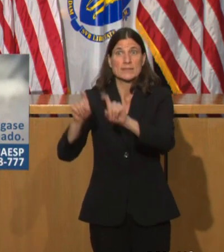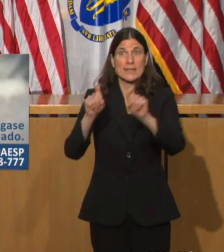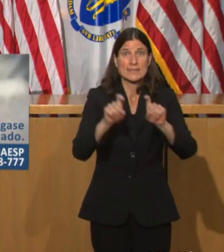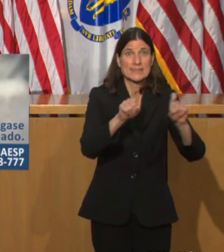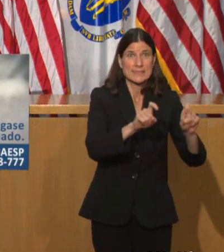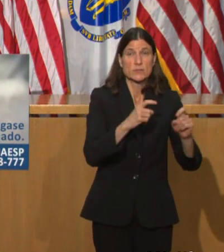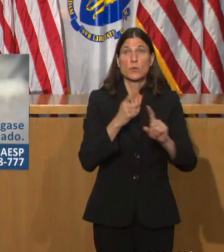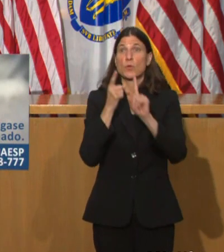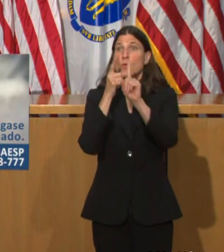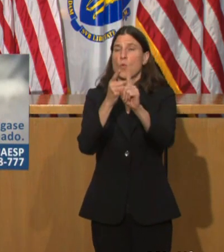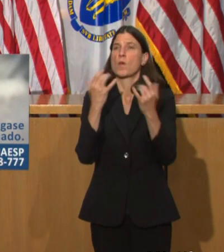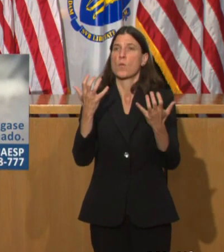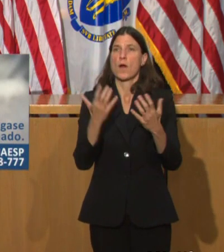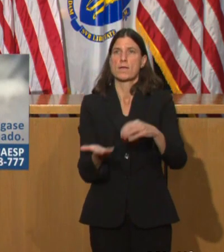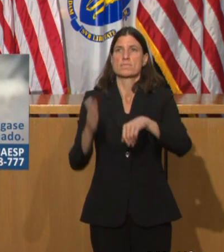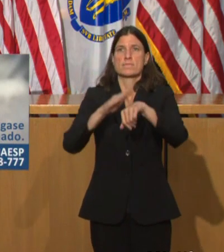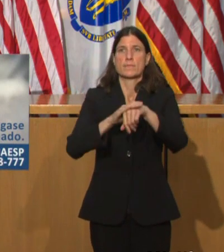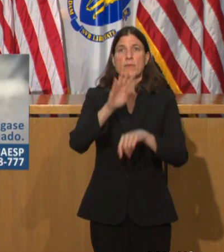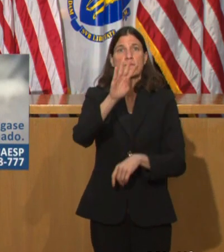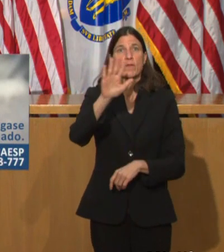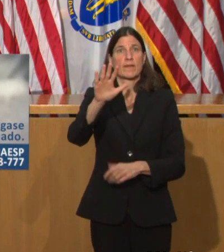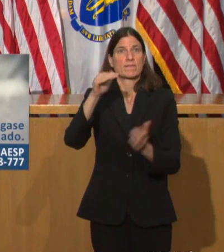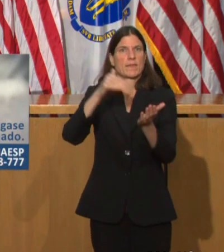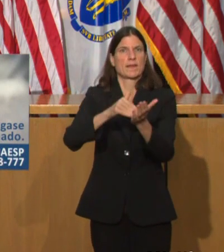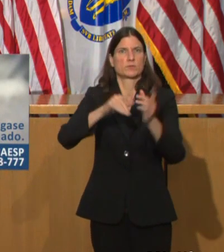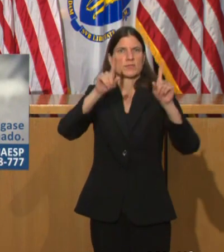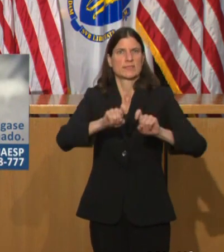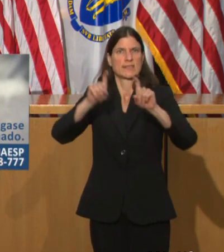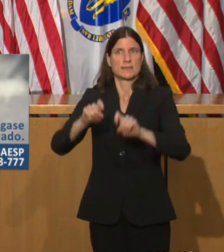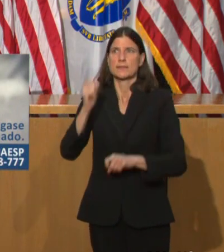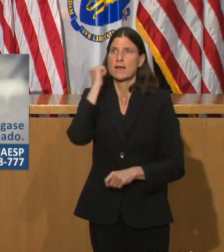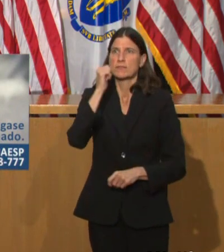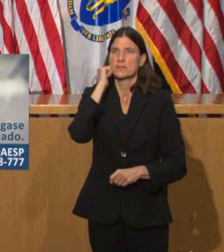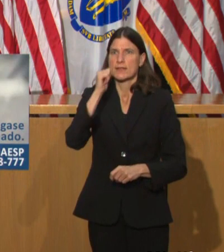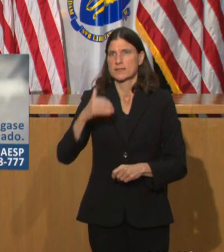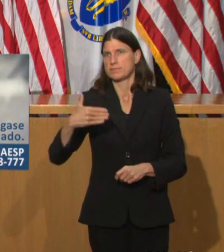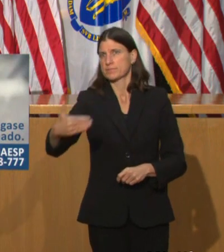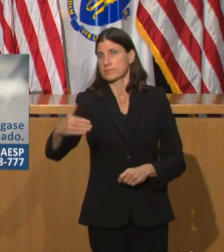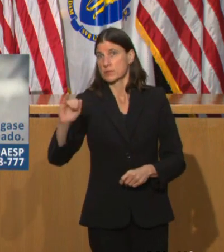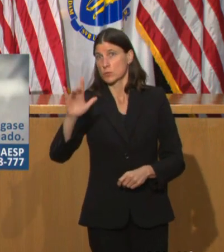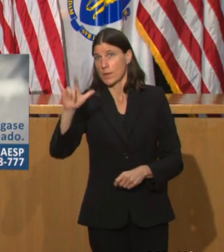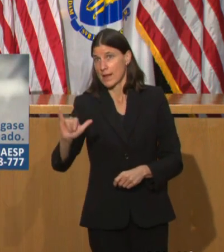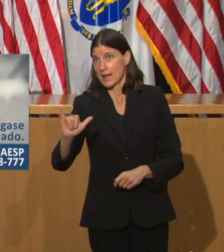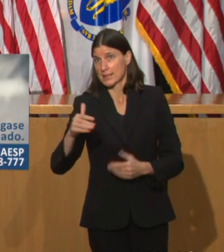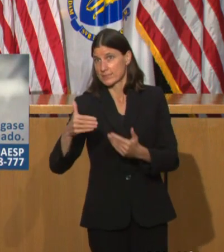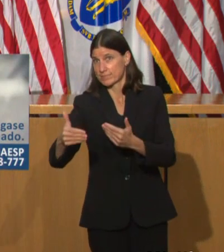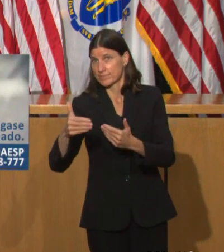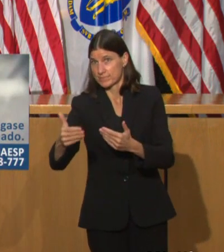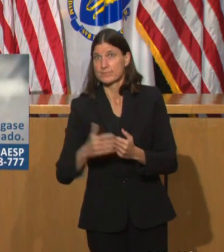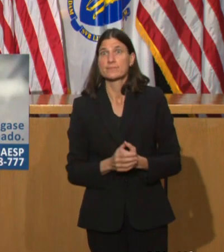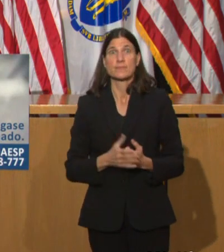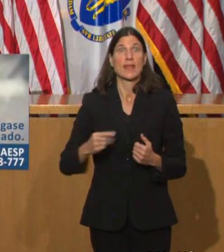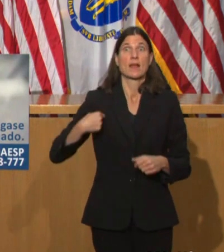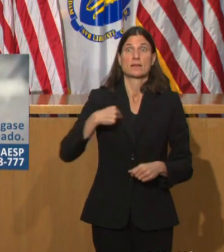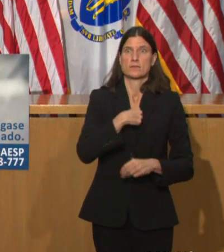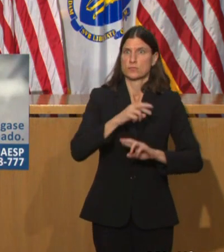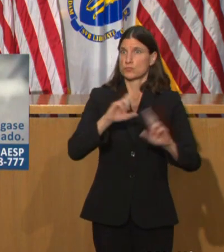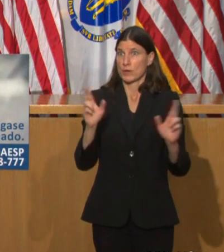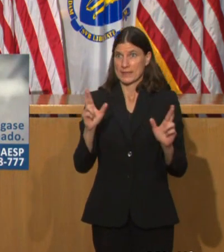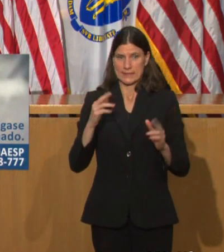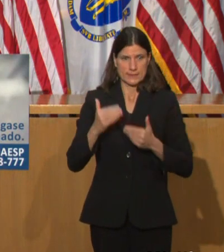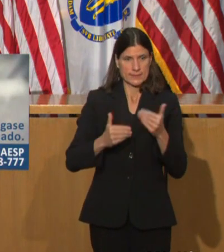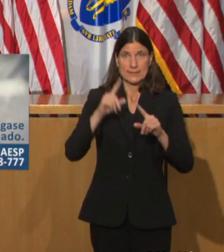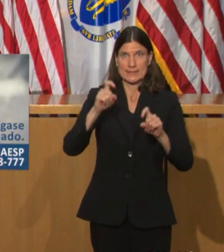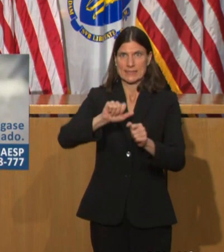populations, prepare a testing infrastructure for a potential second surge in the fall, and continue to operate a best-in